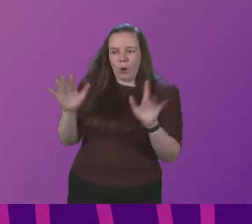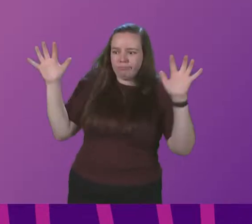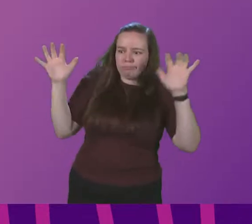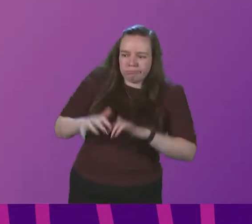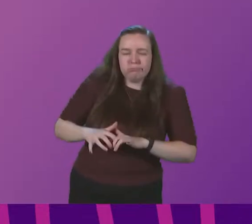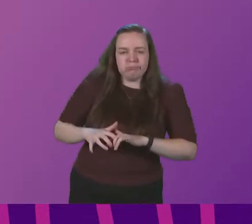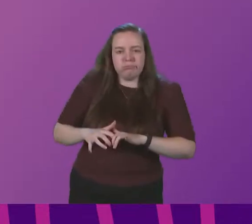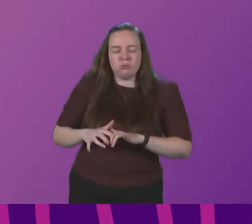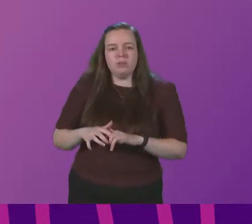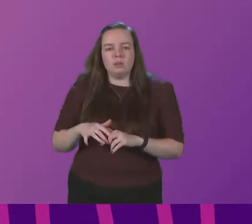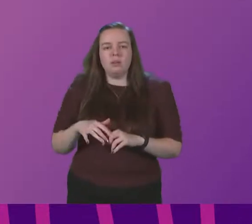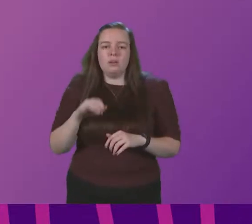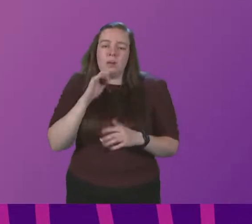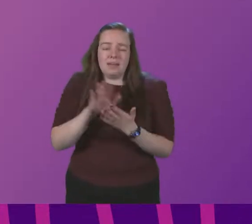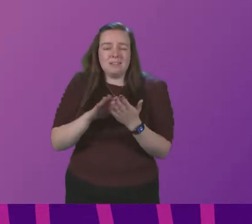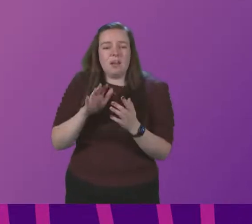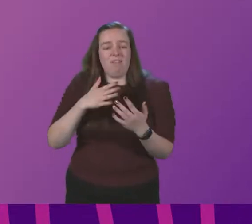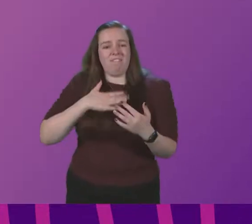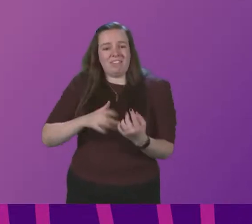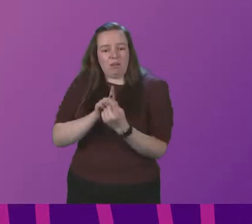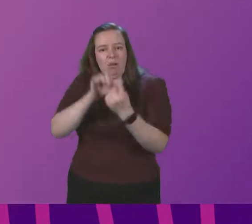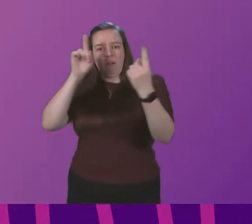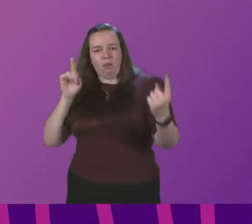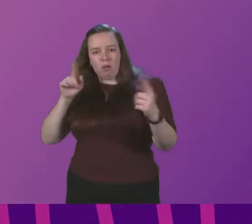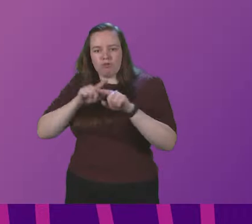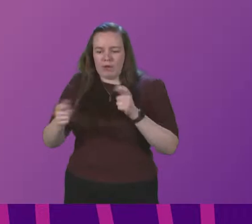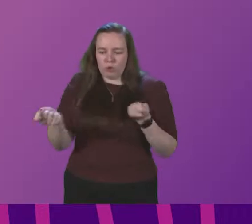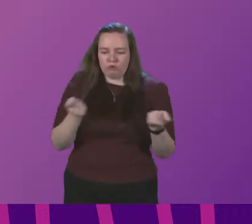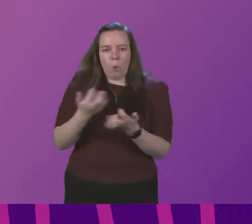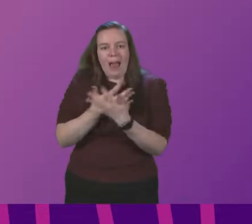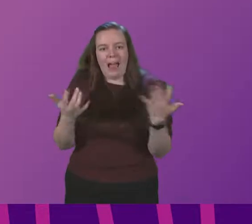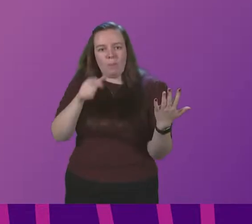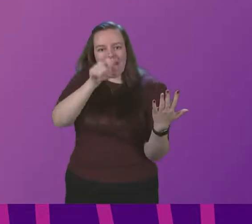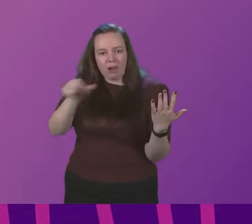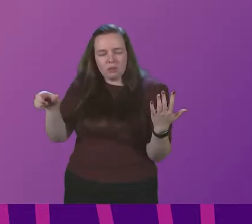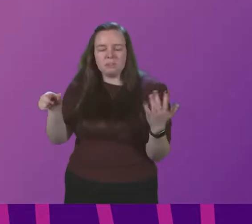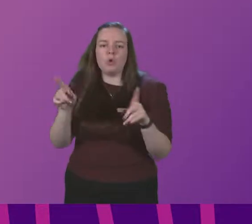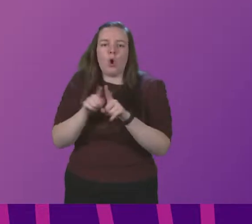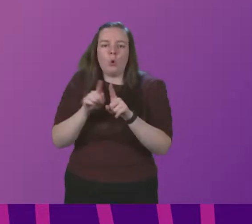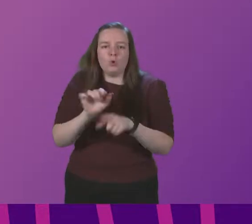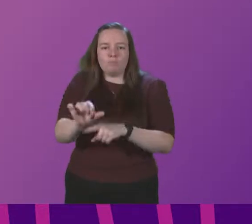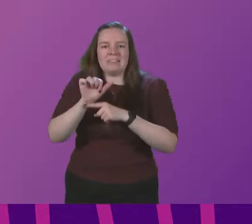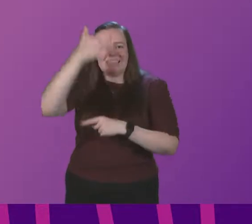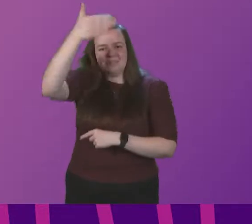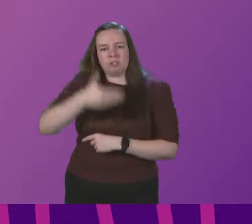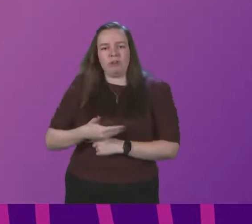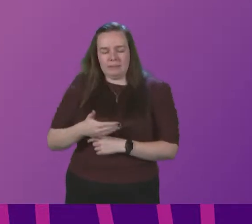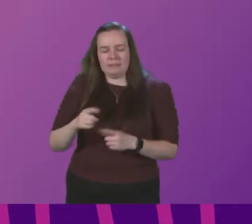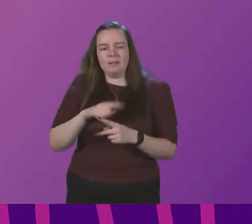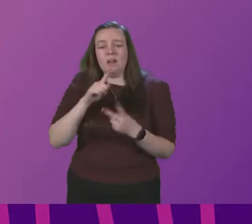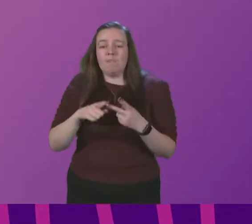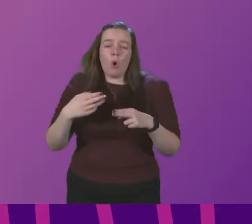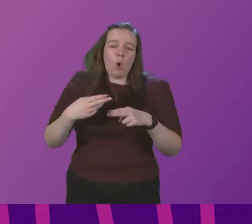bottlenecks. This will include physical distancing, measures to control the flow of customers and protective screens. For hospitality,